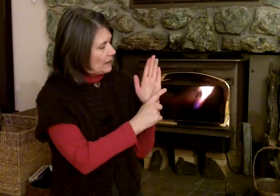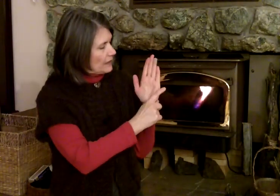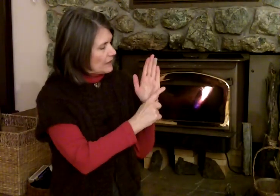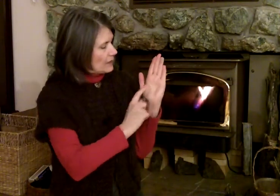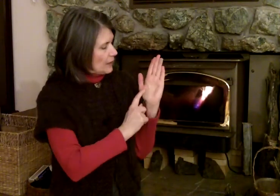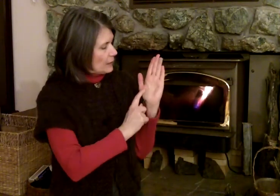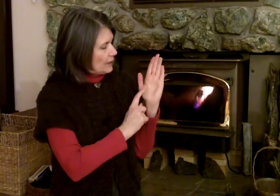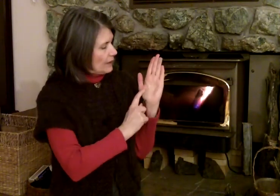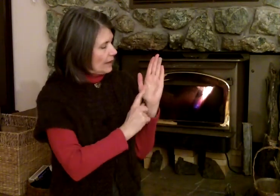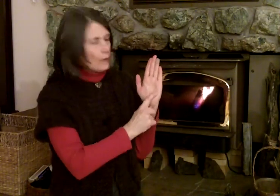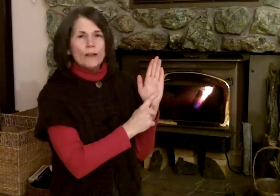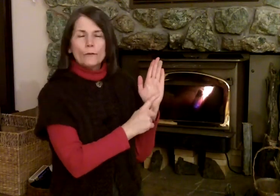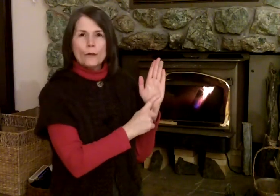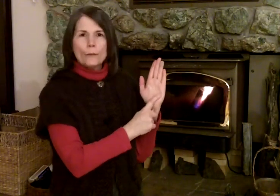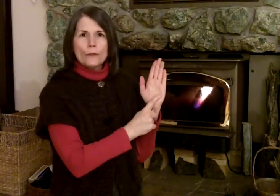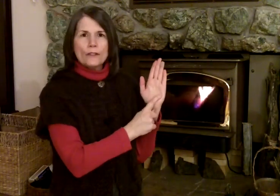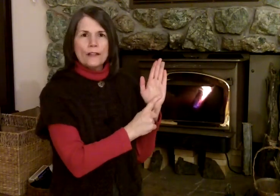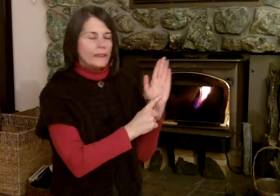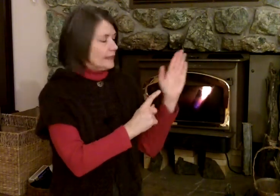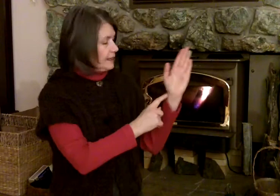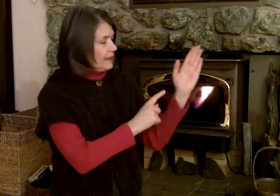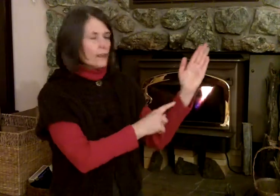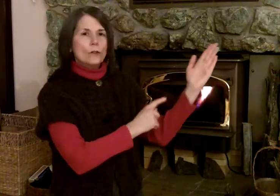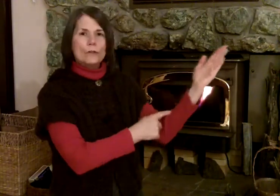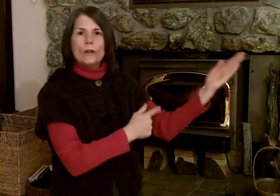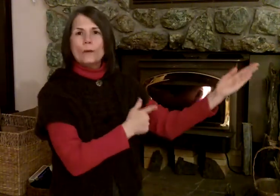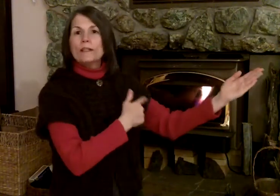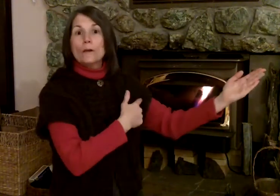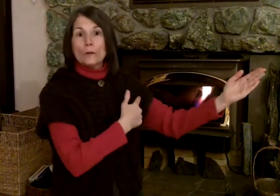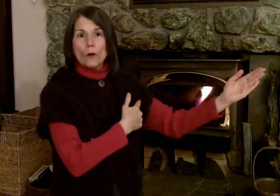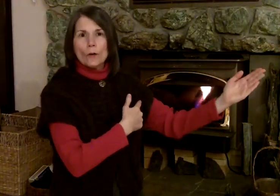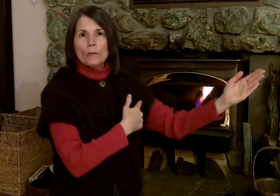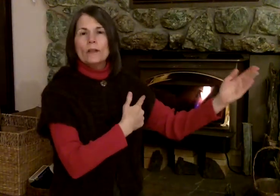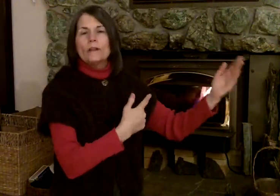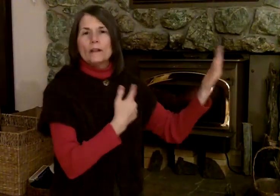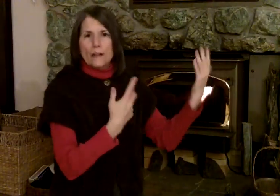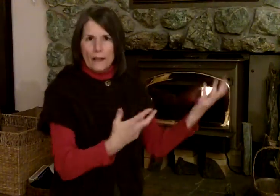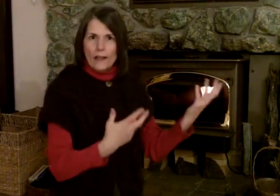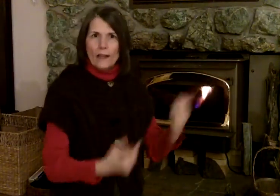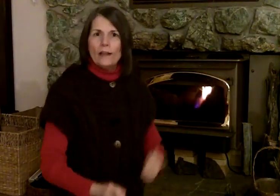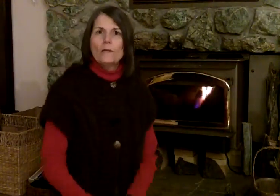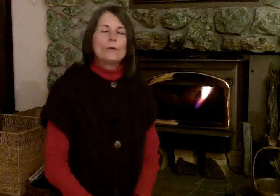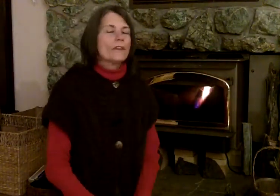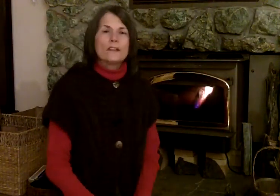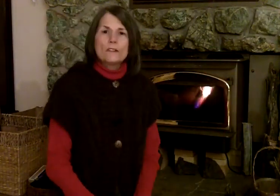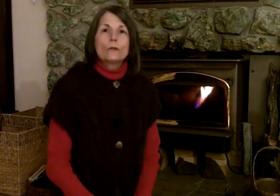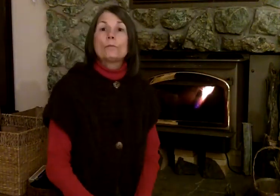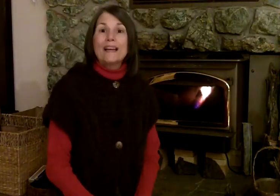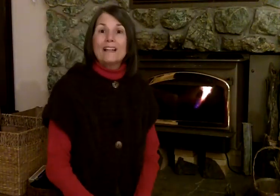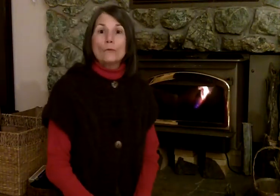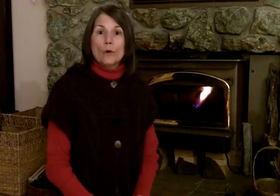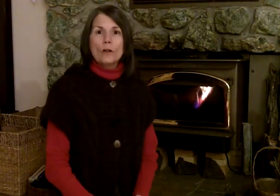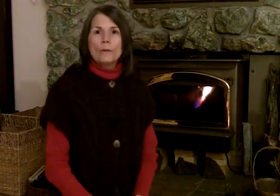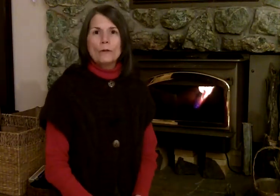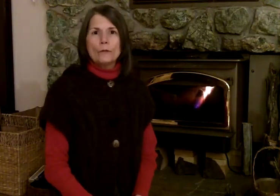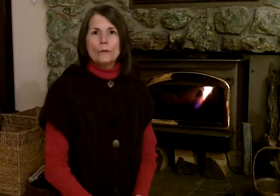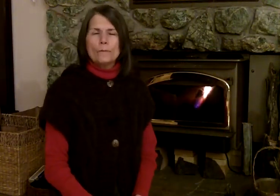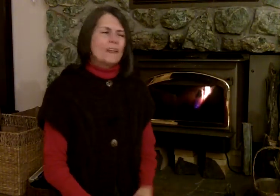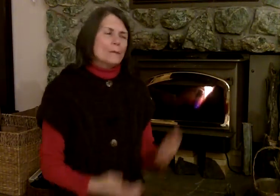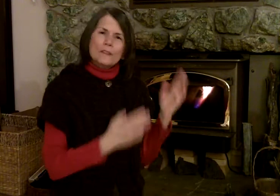client doesn't like me. I don't have the right personality. And it goes all the way down your arm with things that are bad and wrong about you, but